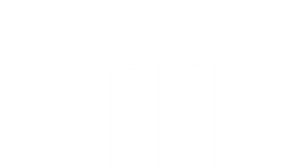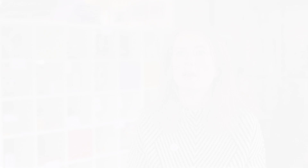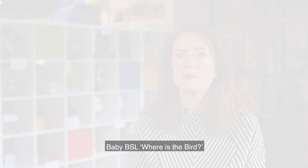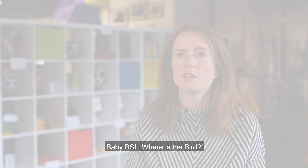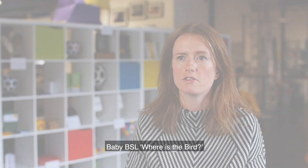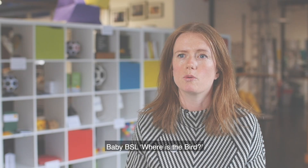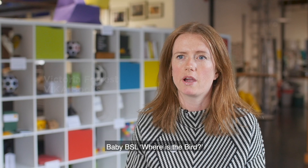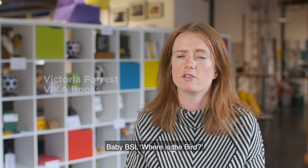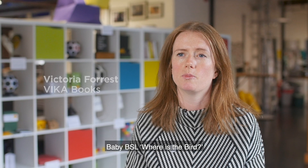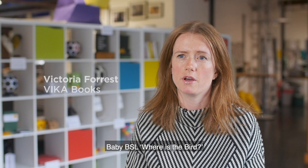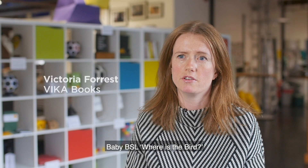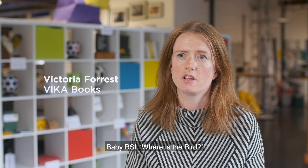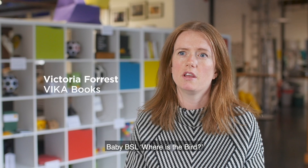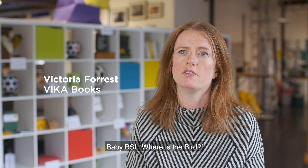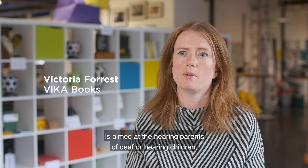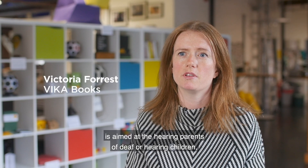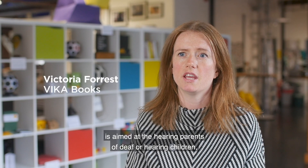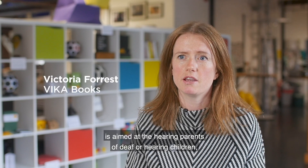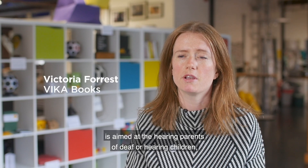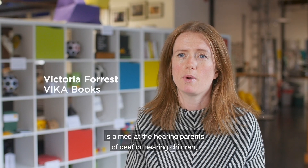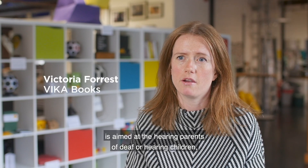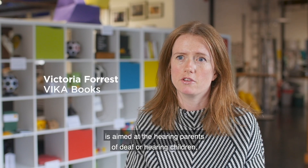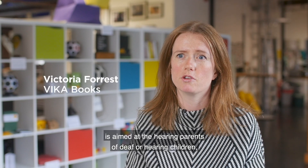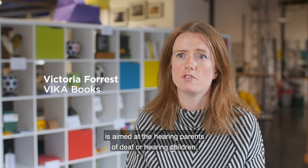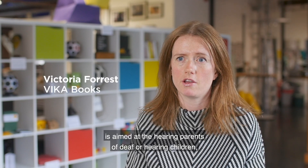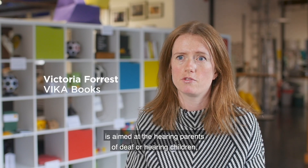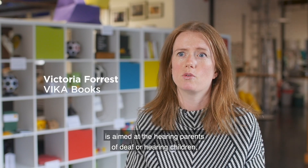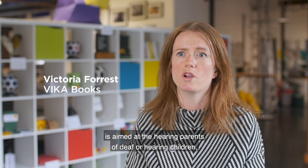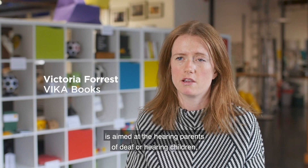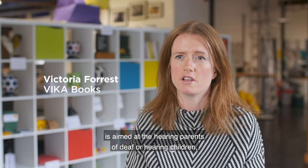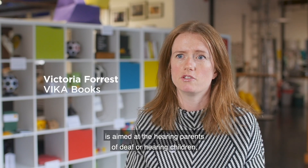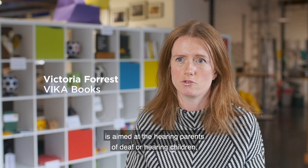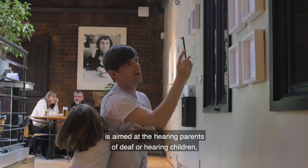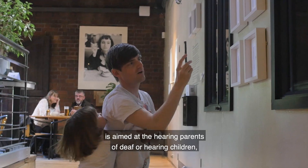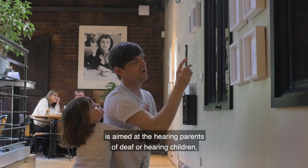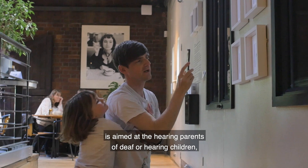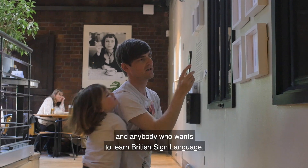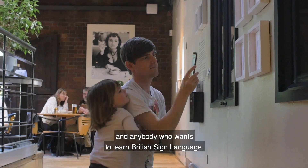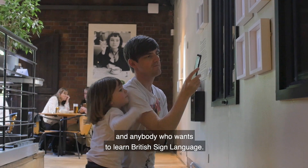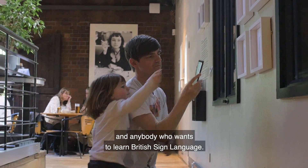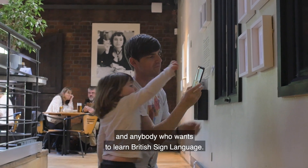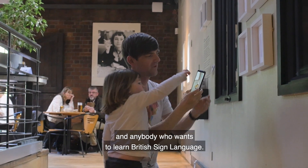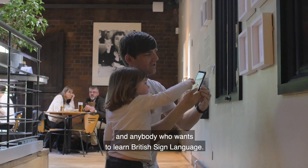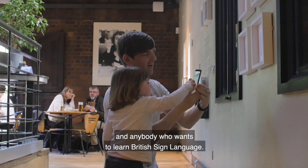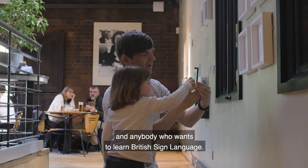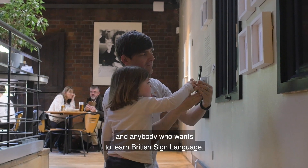Baby BSL Where is the Bird? is aimed at the hearing parents of deaf or hearing children and anybody who wants to learn British Sign